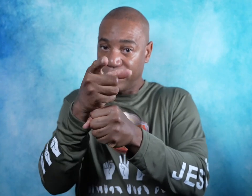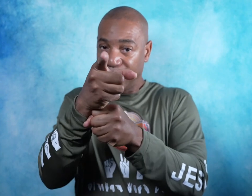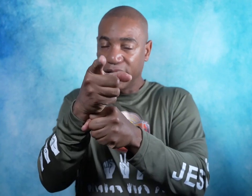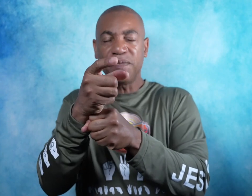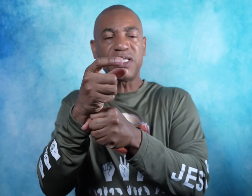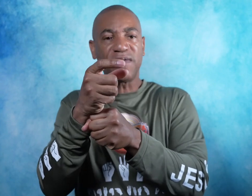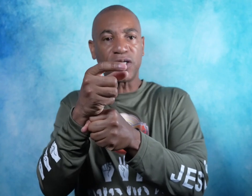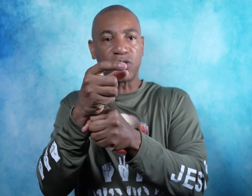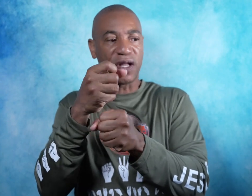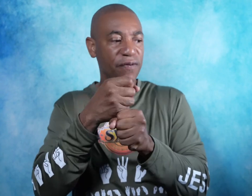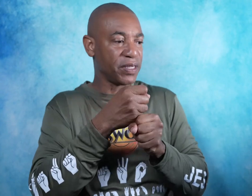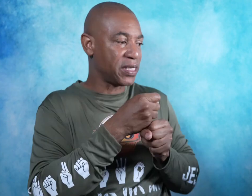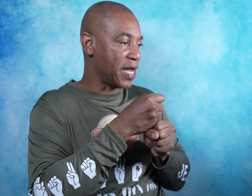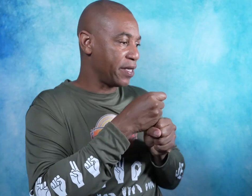Let me see if I can show you from the side.